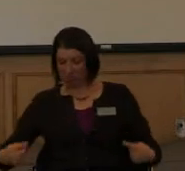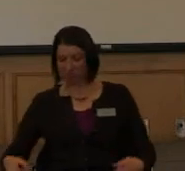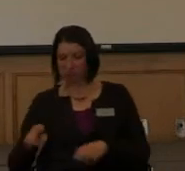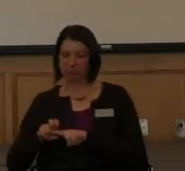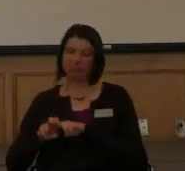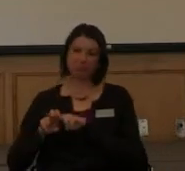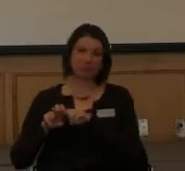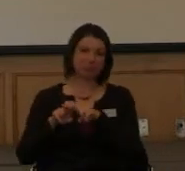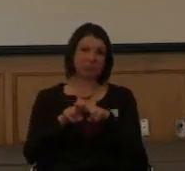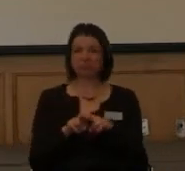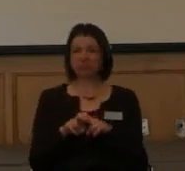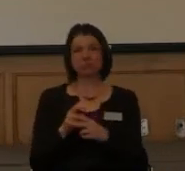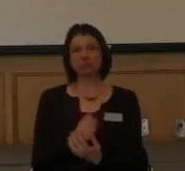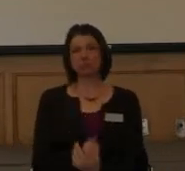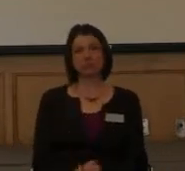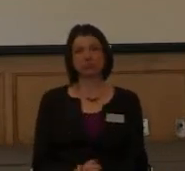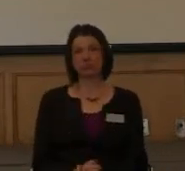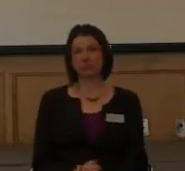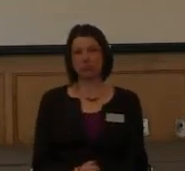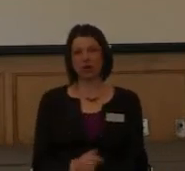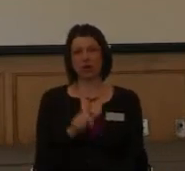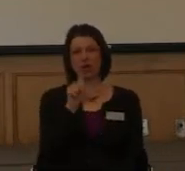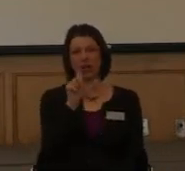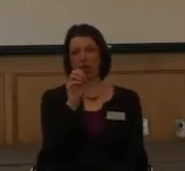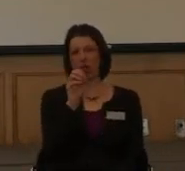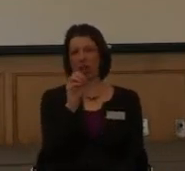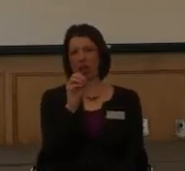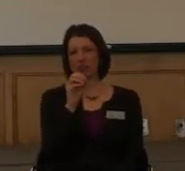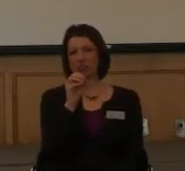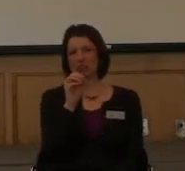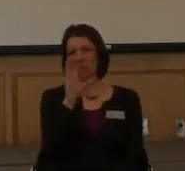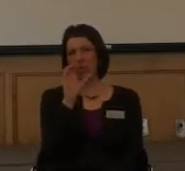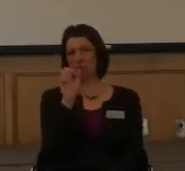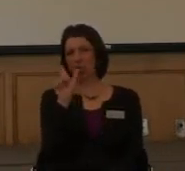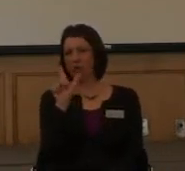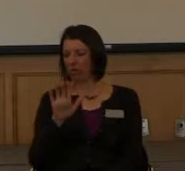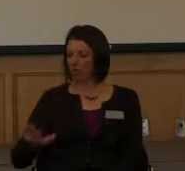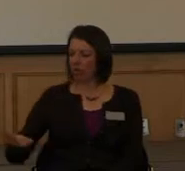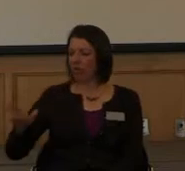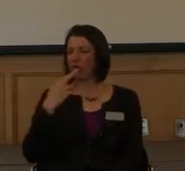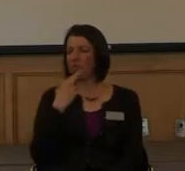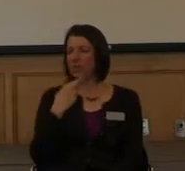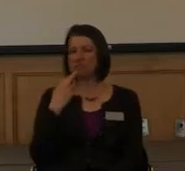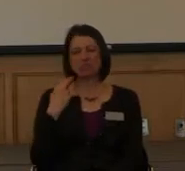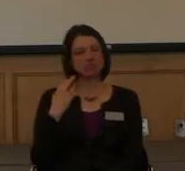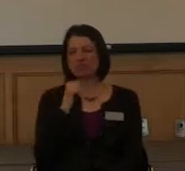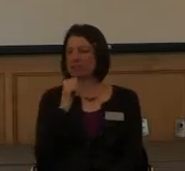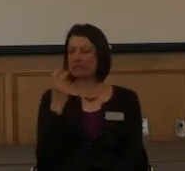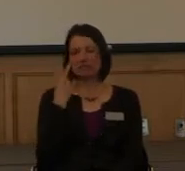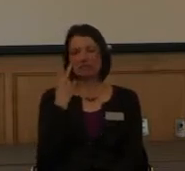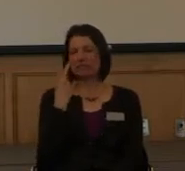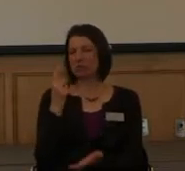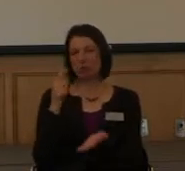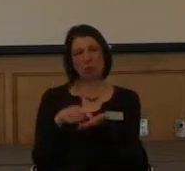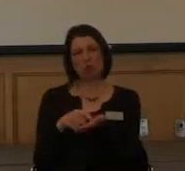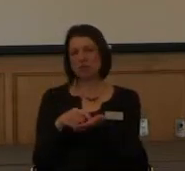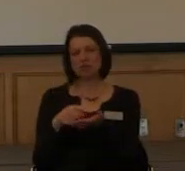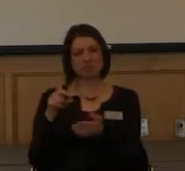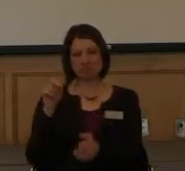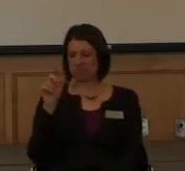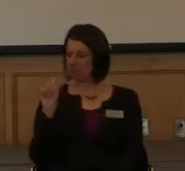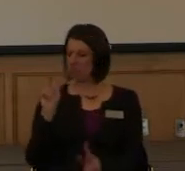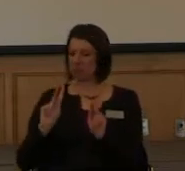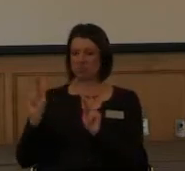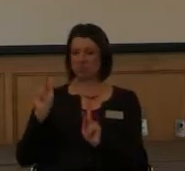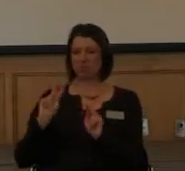going to, you know, the locals' restaurants, you know, not Chili's or something, there weren't really a lot of people with disabilities